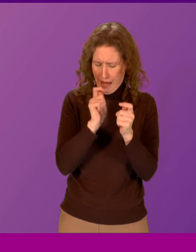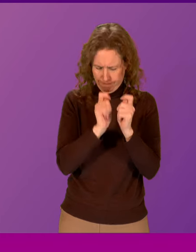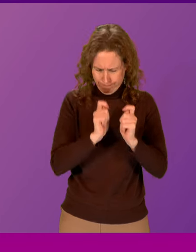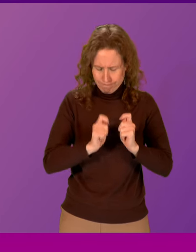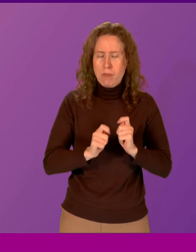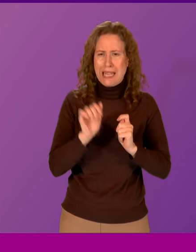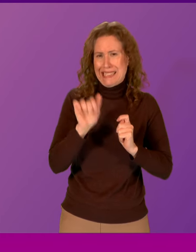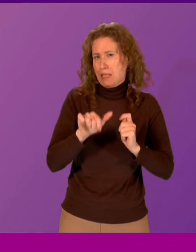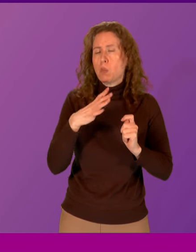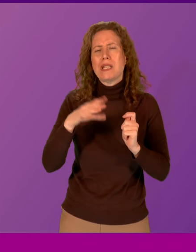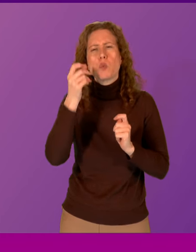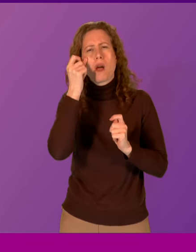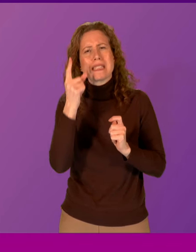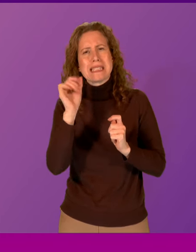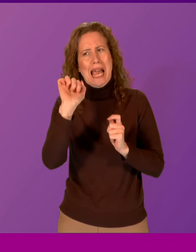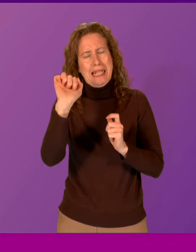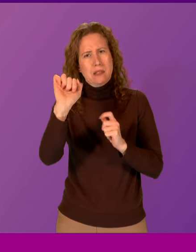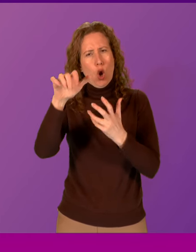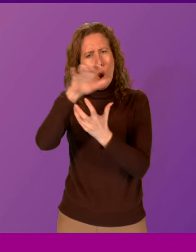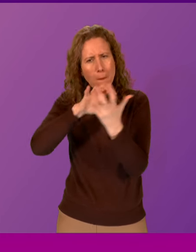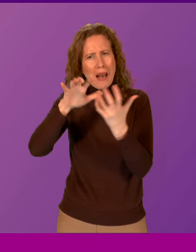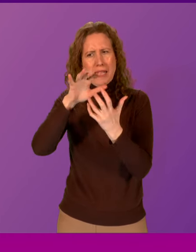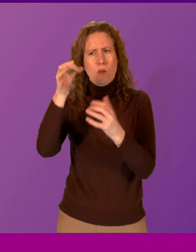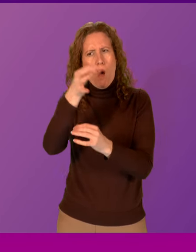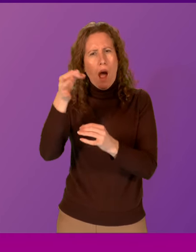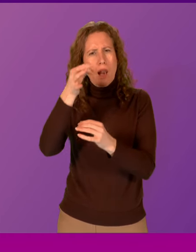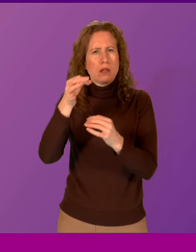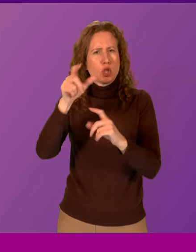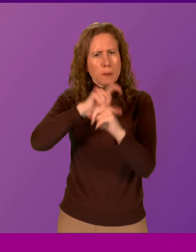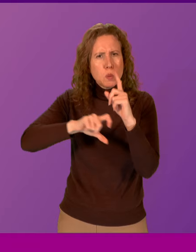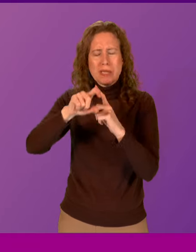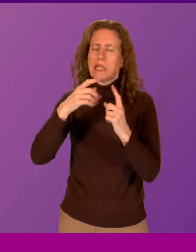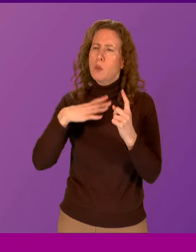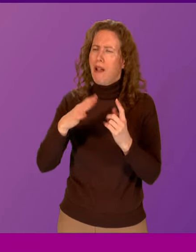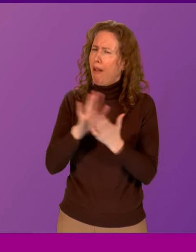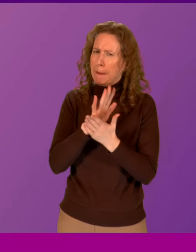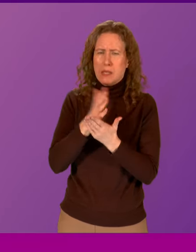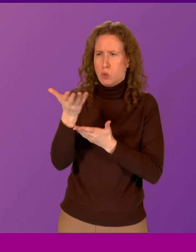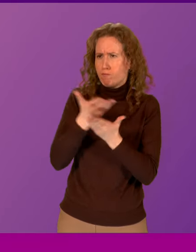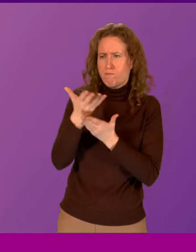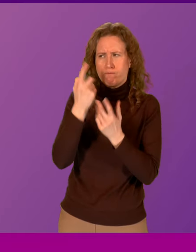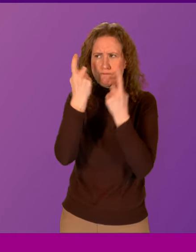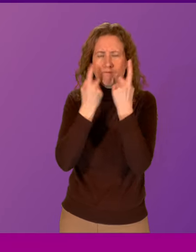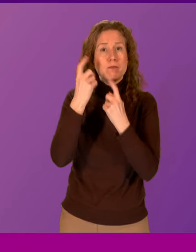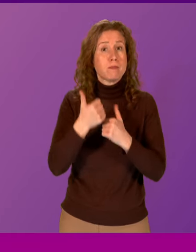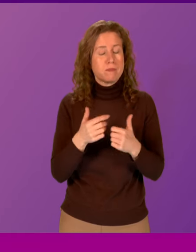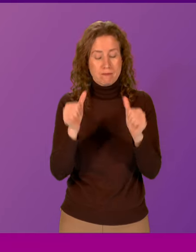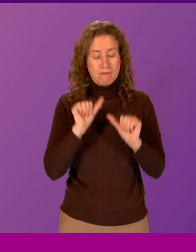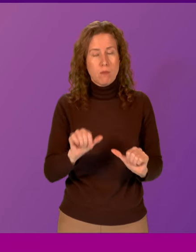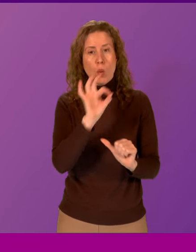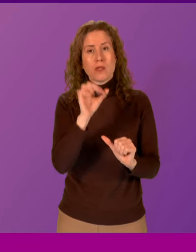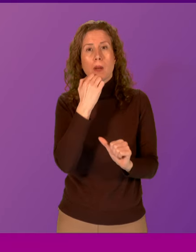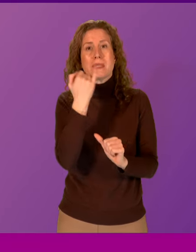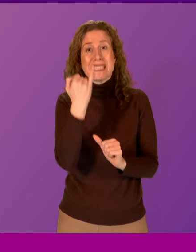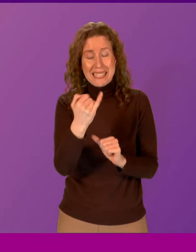understanding particularly the complexities in our island communities, then we're always happy to consider that. Question number six,